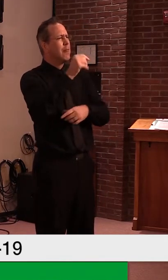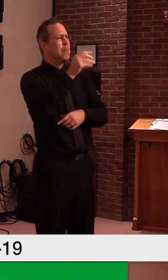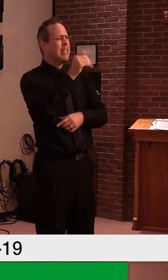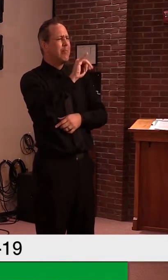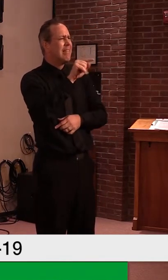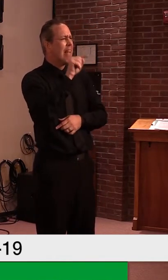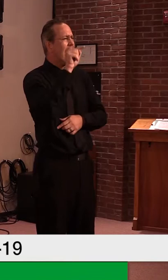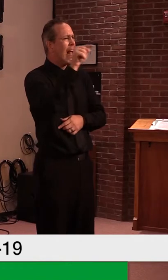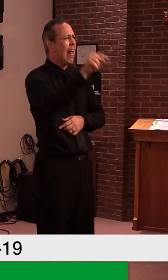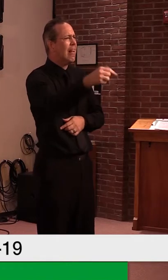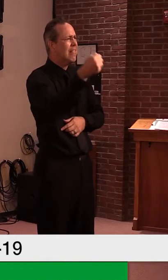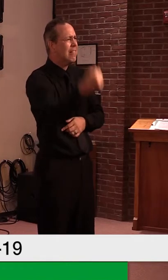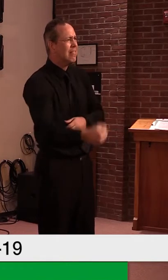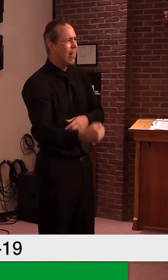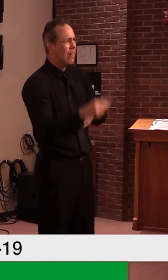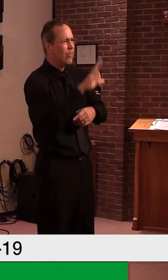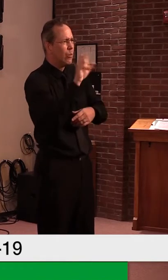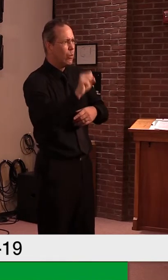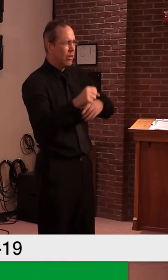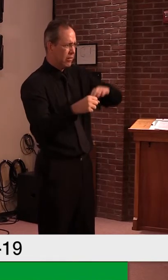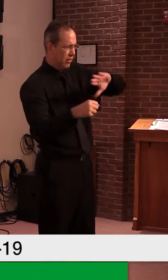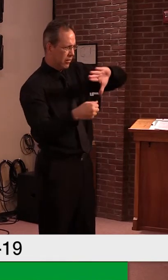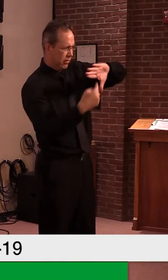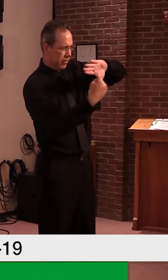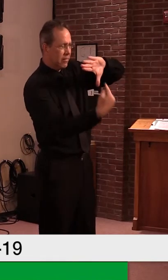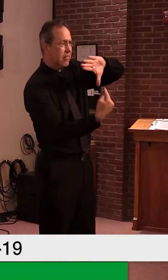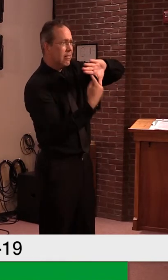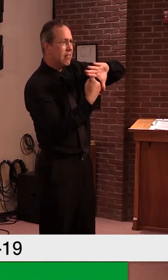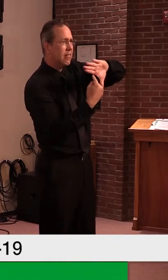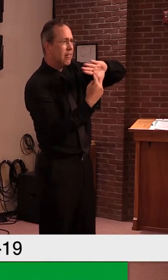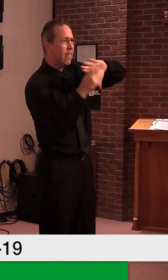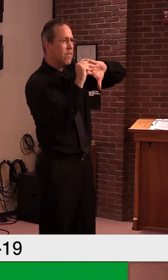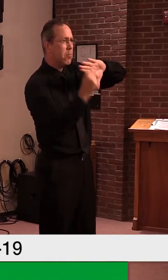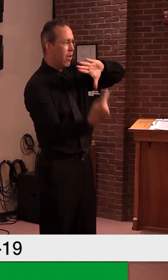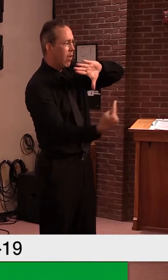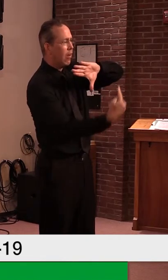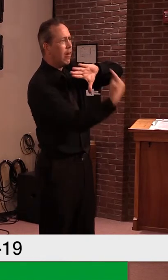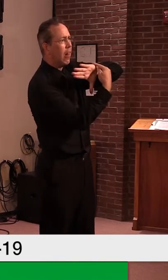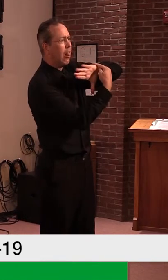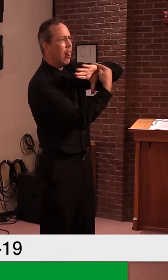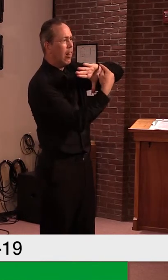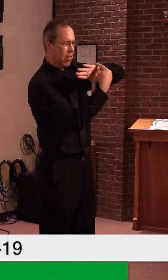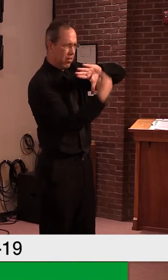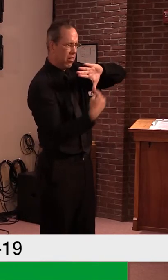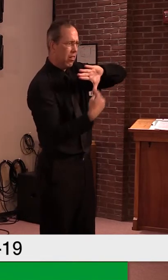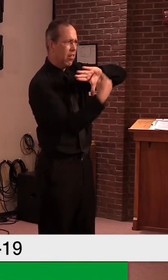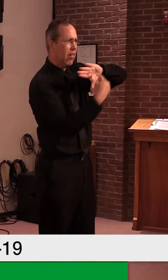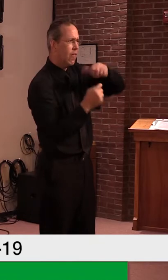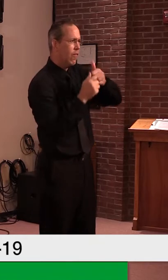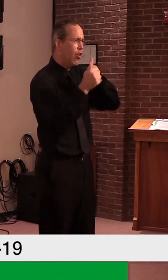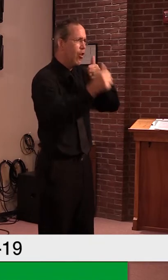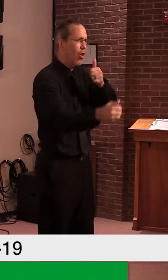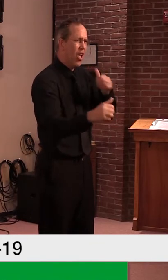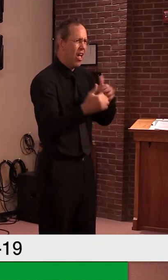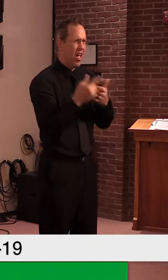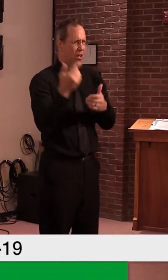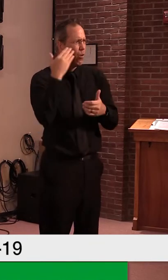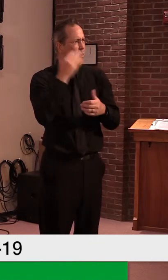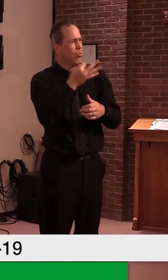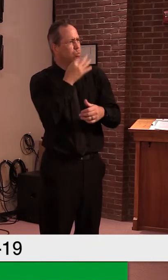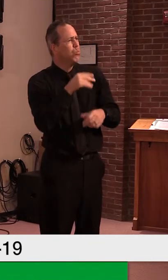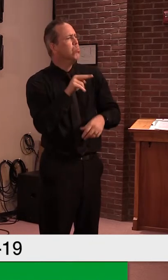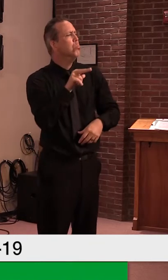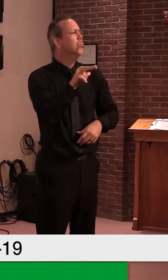obviously we have, um, people on the phone every day with them. Uh, those, uh, meetings have been, uh,